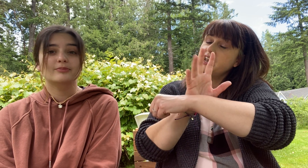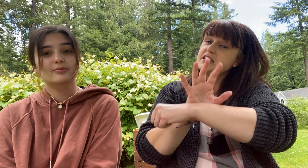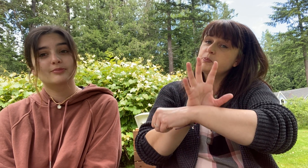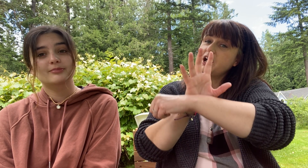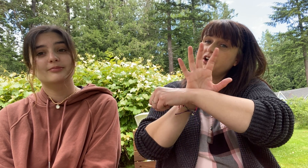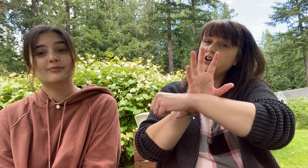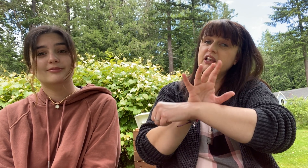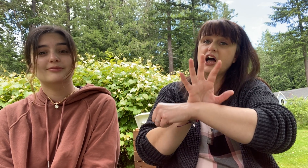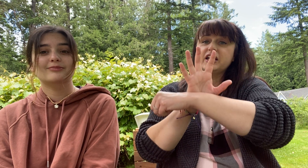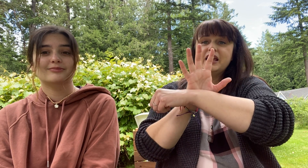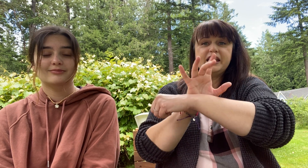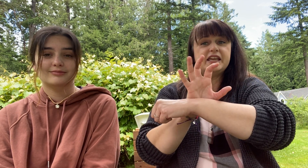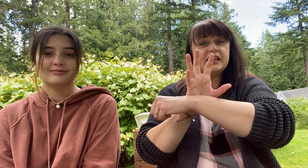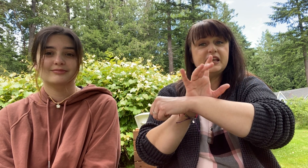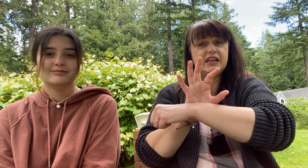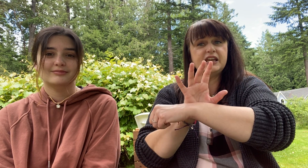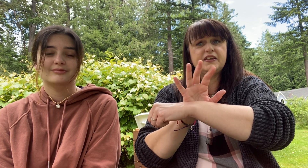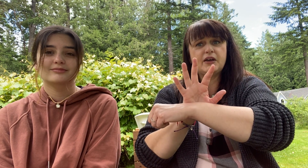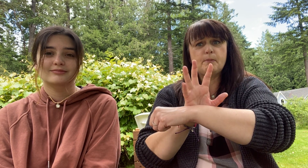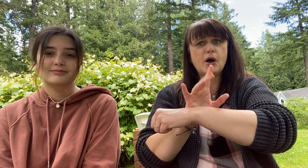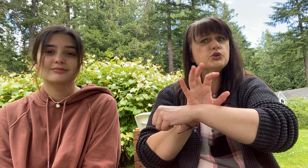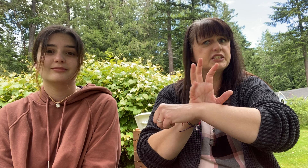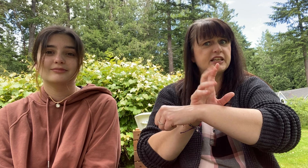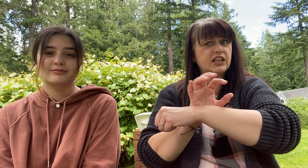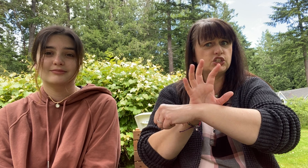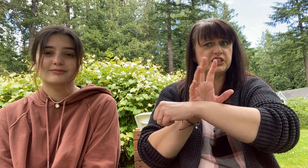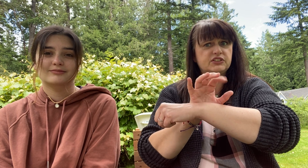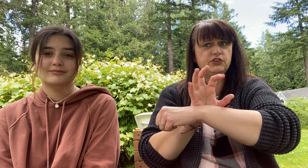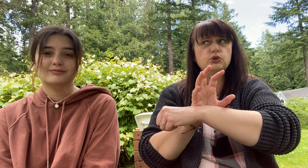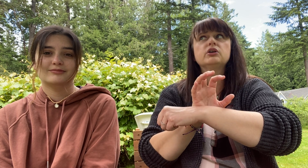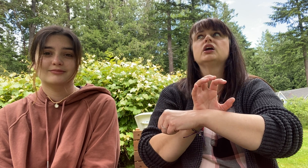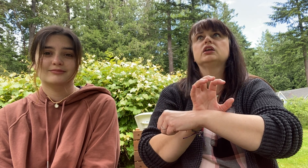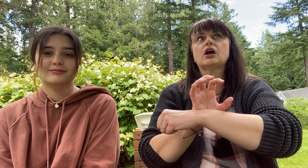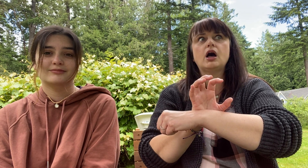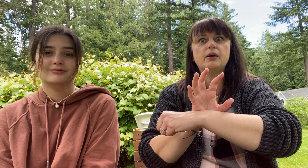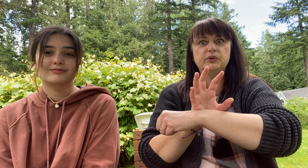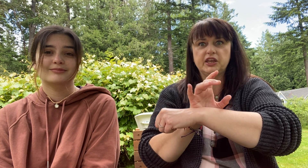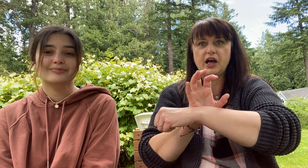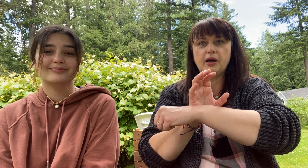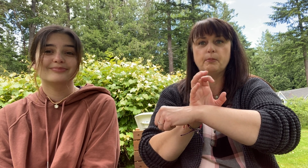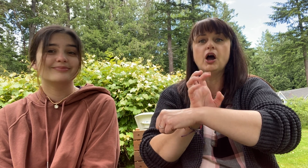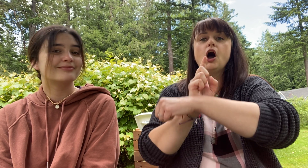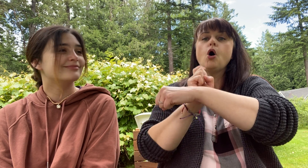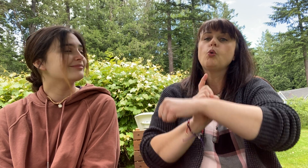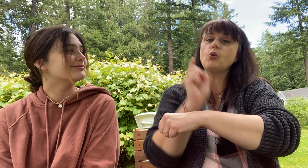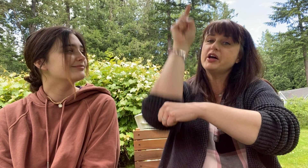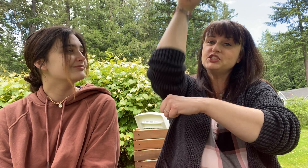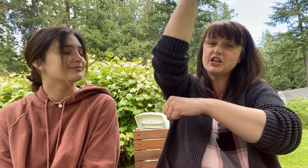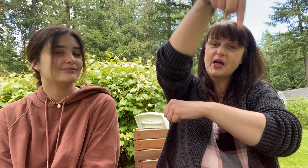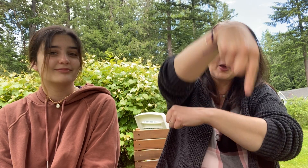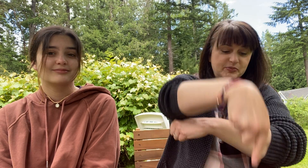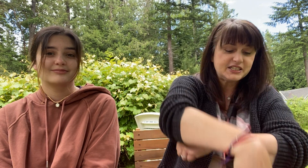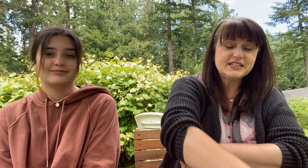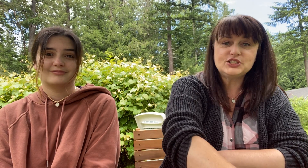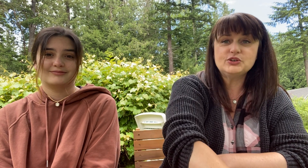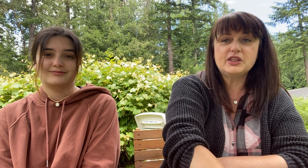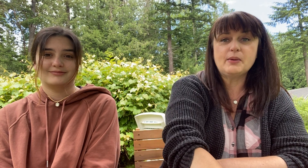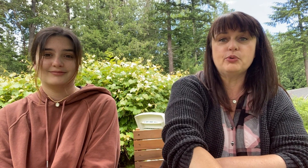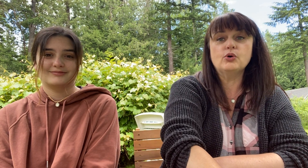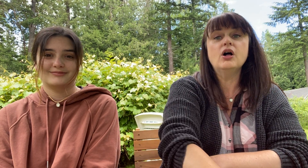a speckled log eating the most delicious food. Yum, yum. One jumped into the pool